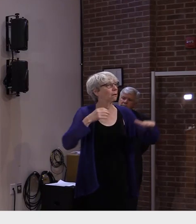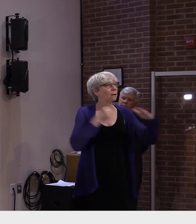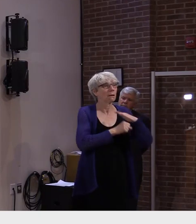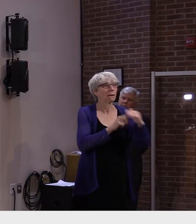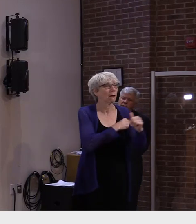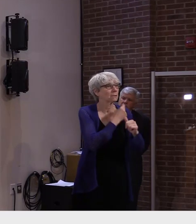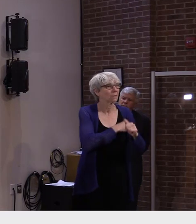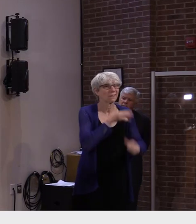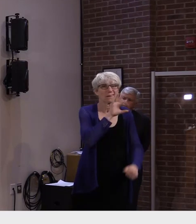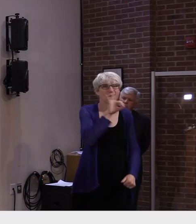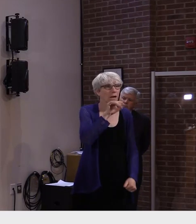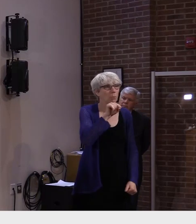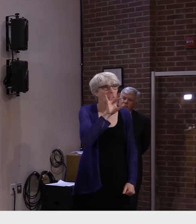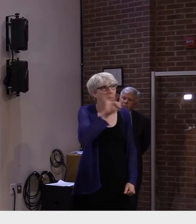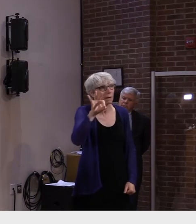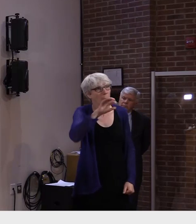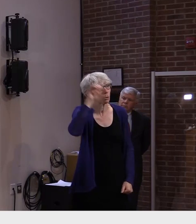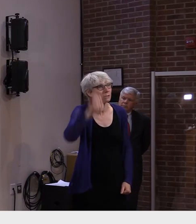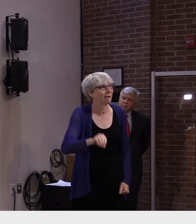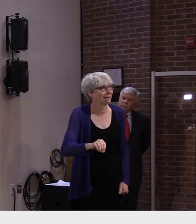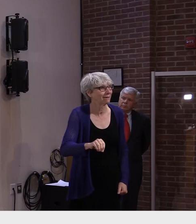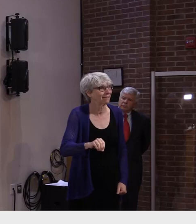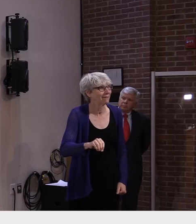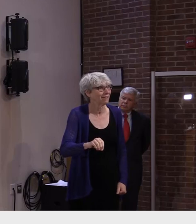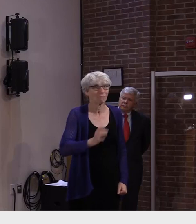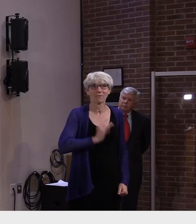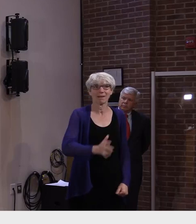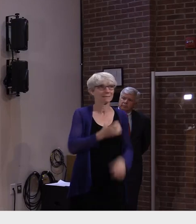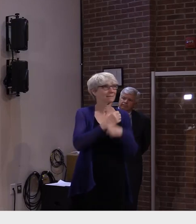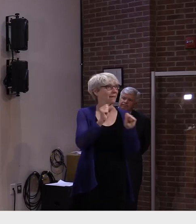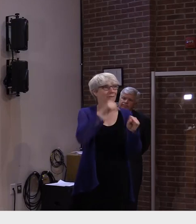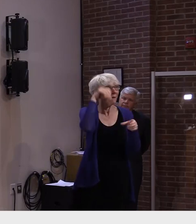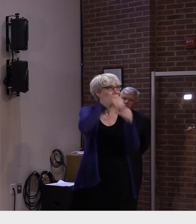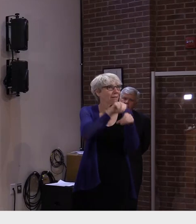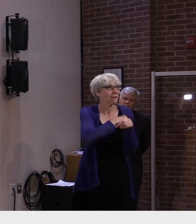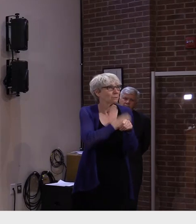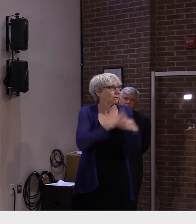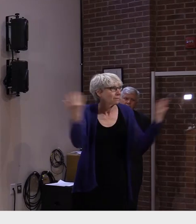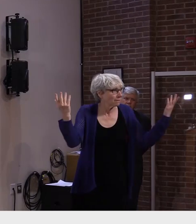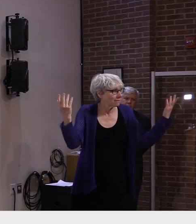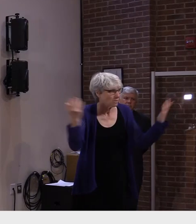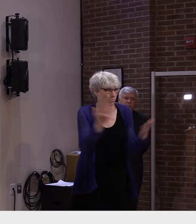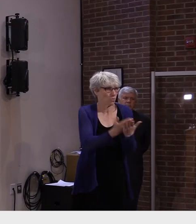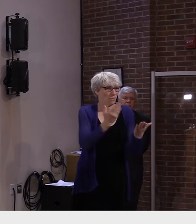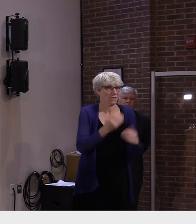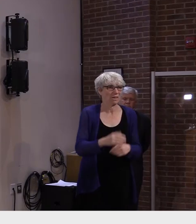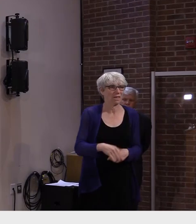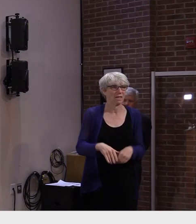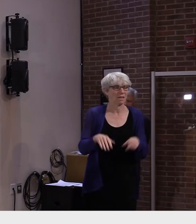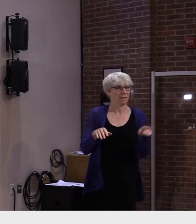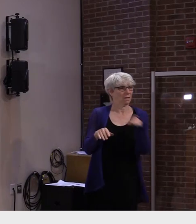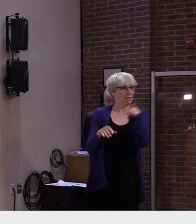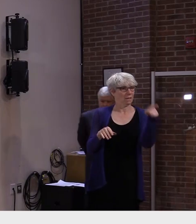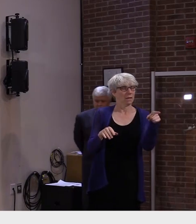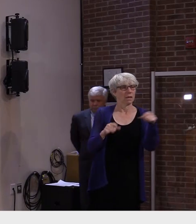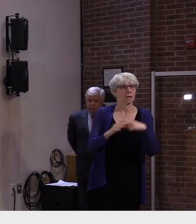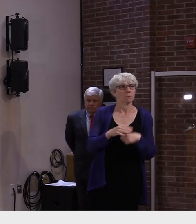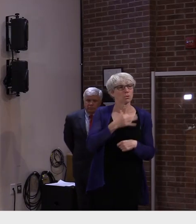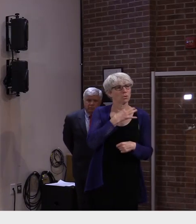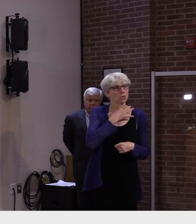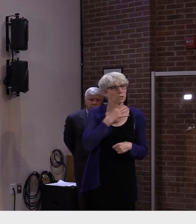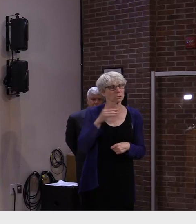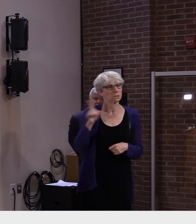are pretty good odds. So we think it's a good idea for people to get vaccinated. Do you know how many people would be required to be